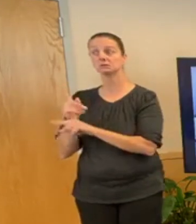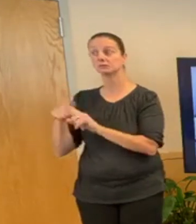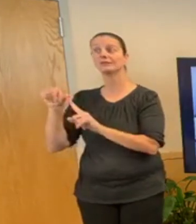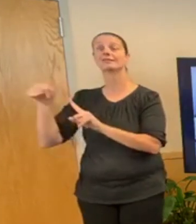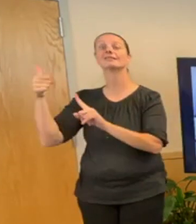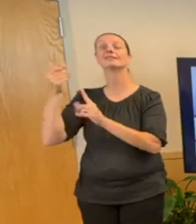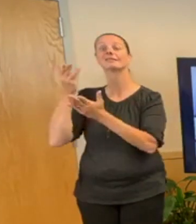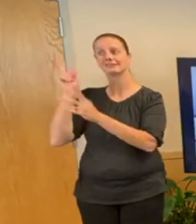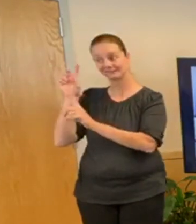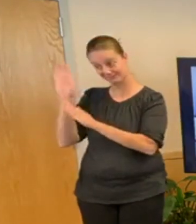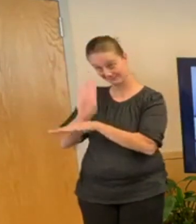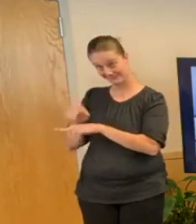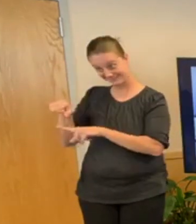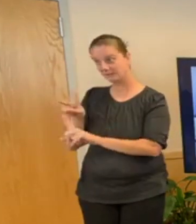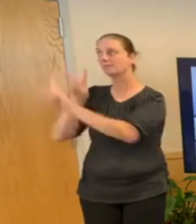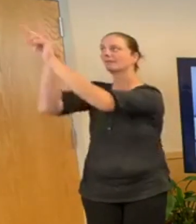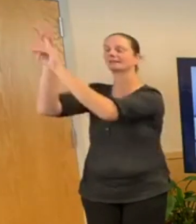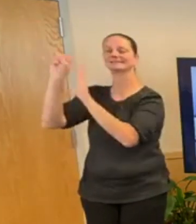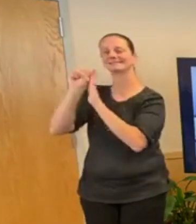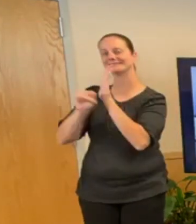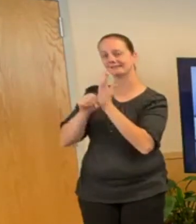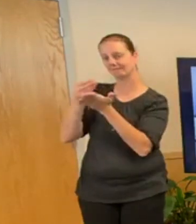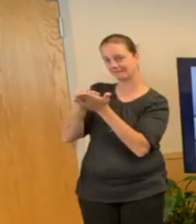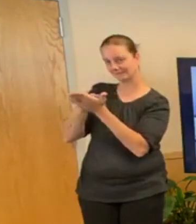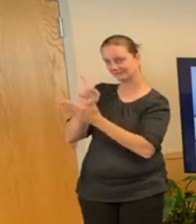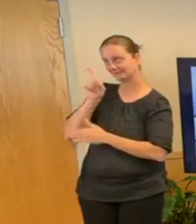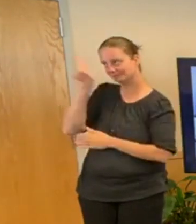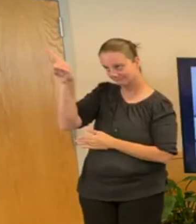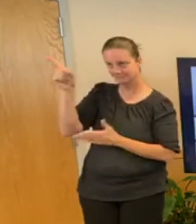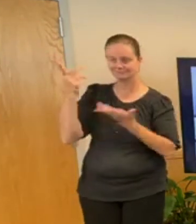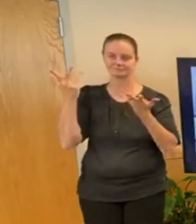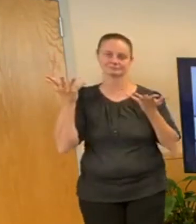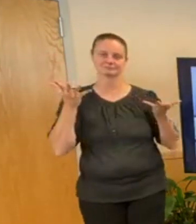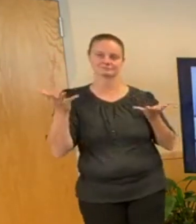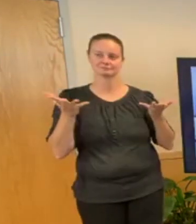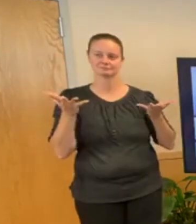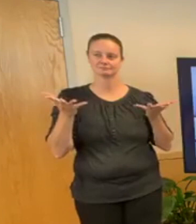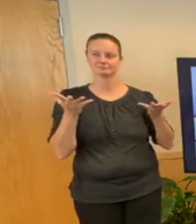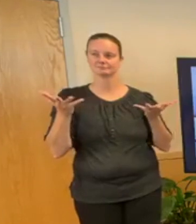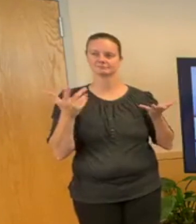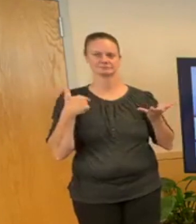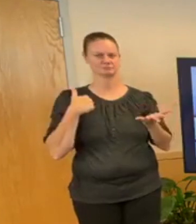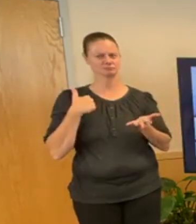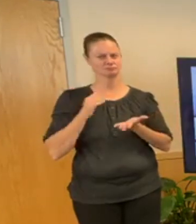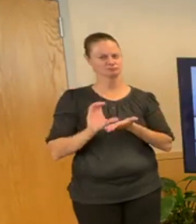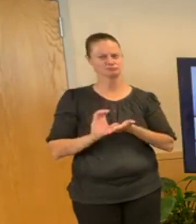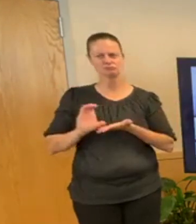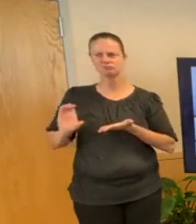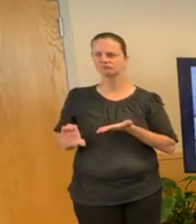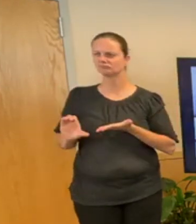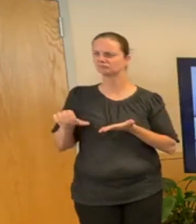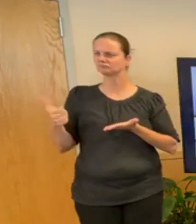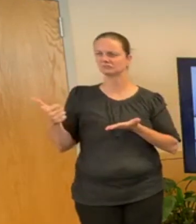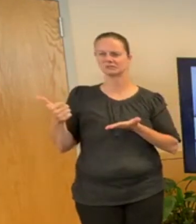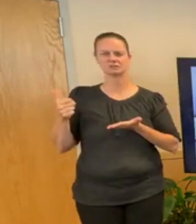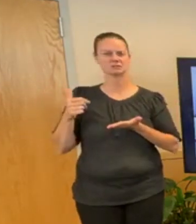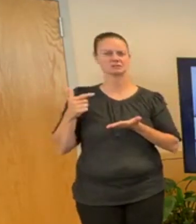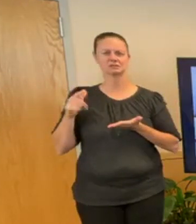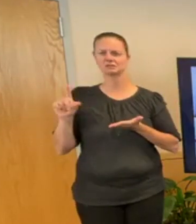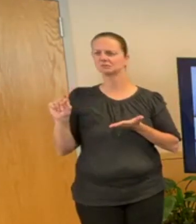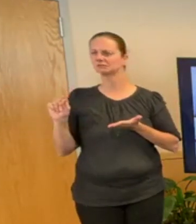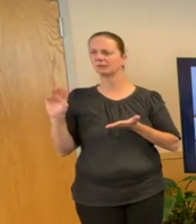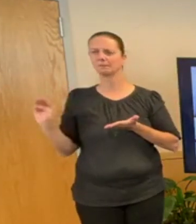You know, we've set aside 10, 15, 20 million dollars for hospitality